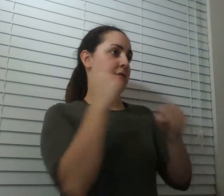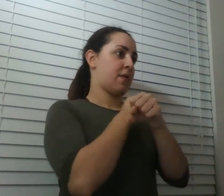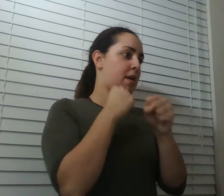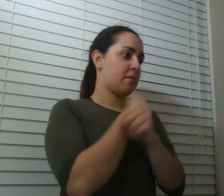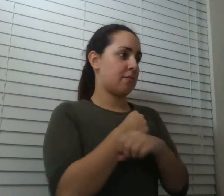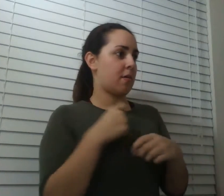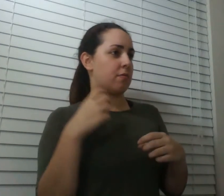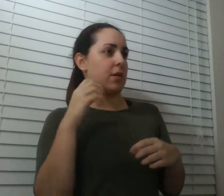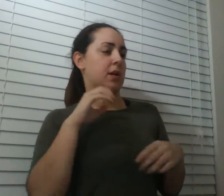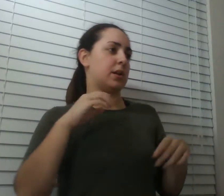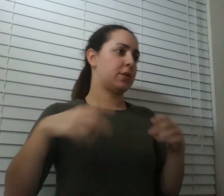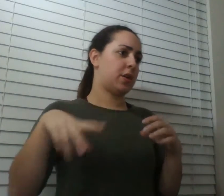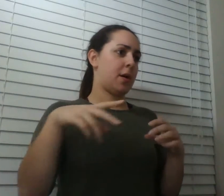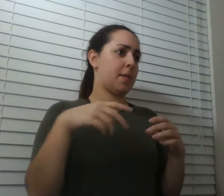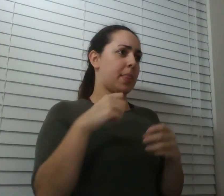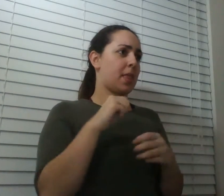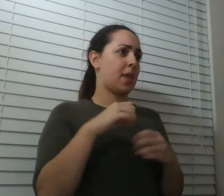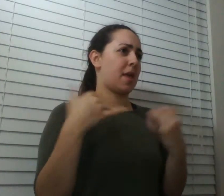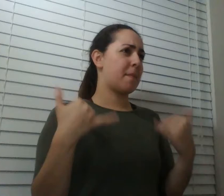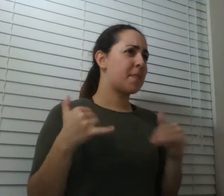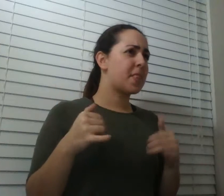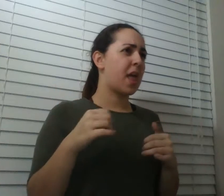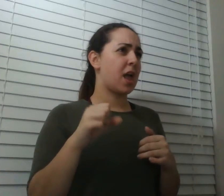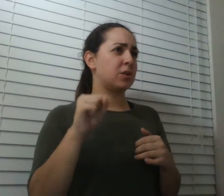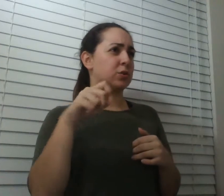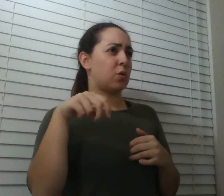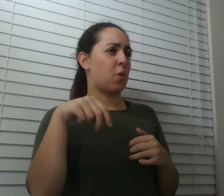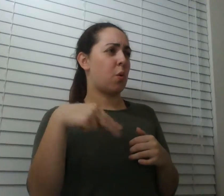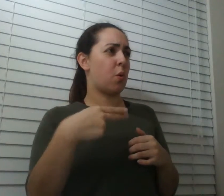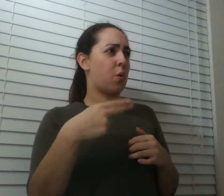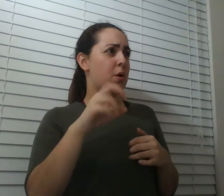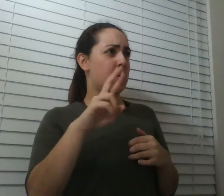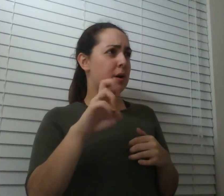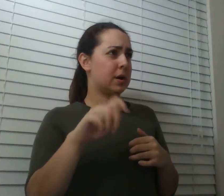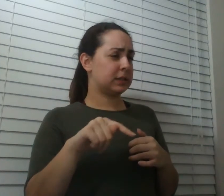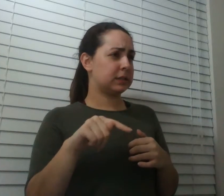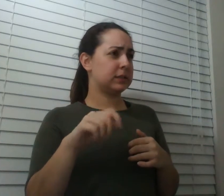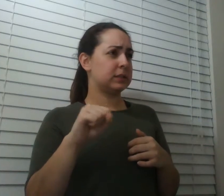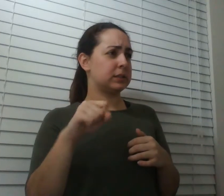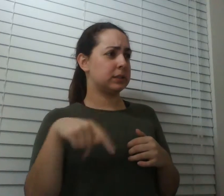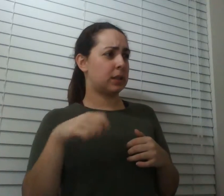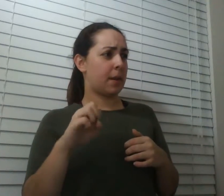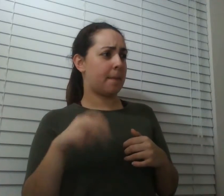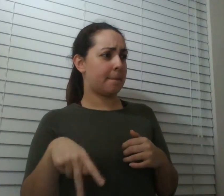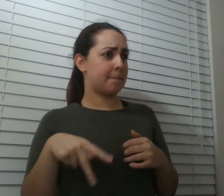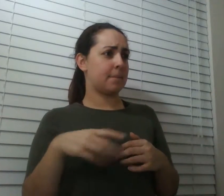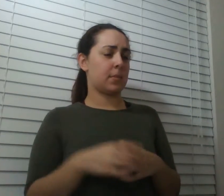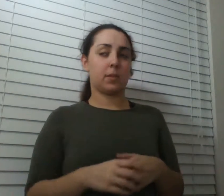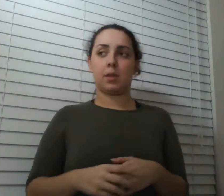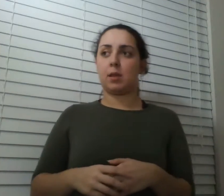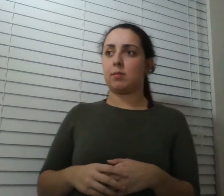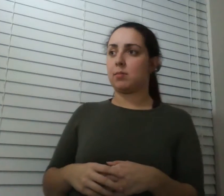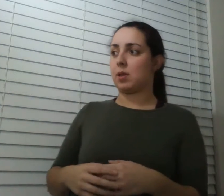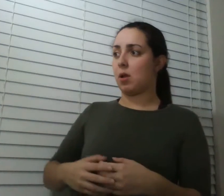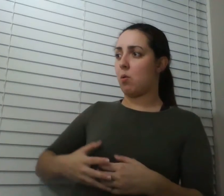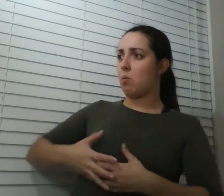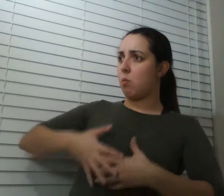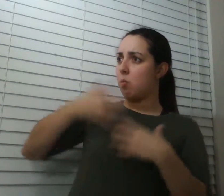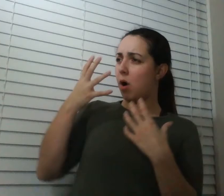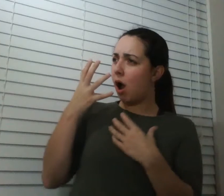shortstop because he's a just trip manager right something was like huh there is a little bit of an exhale of